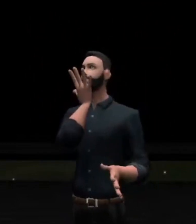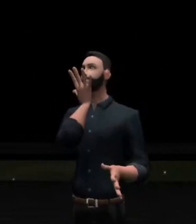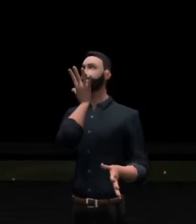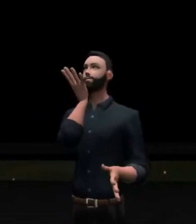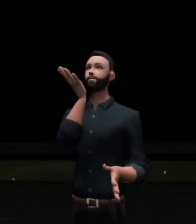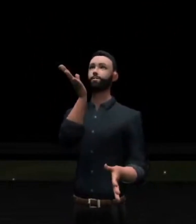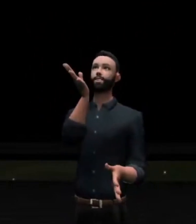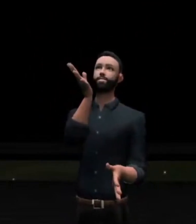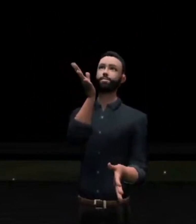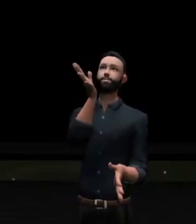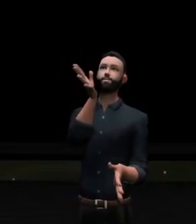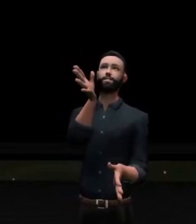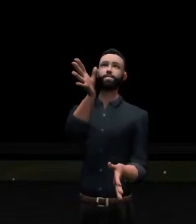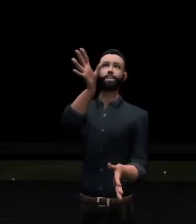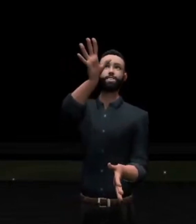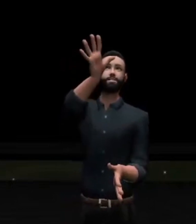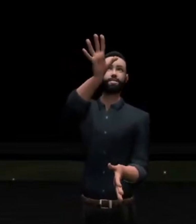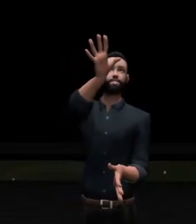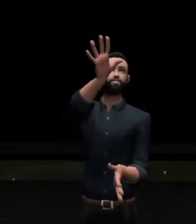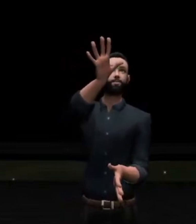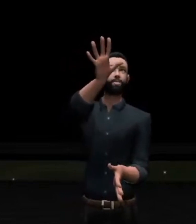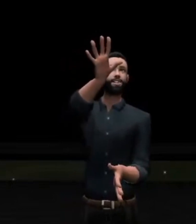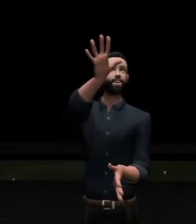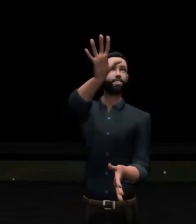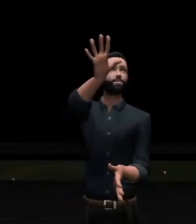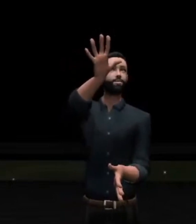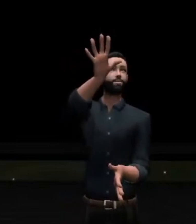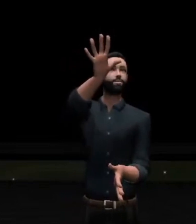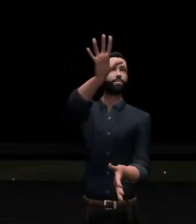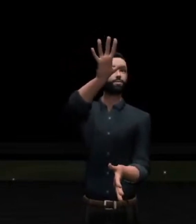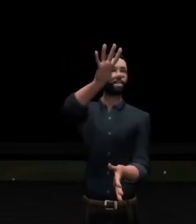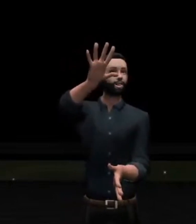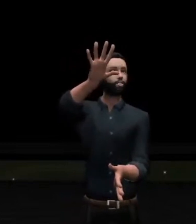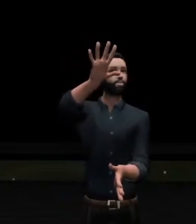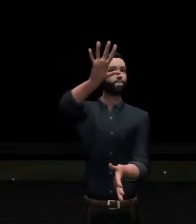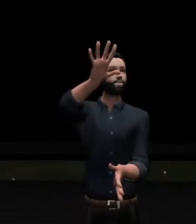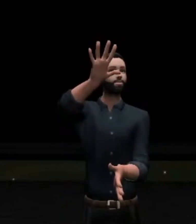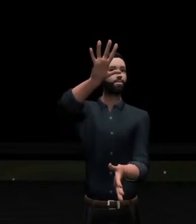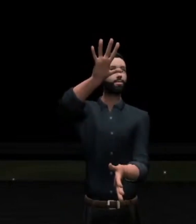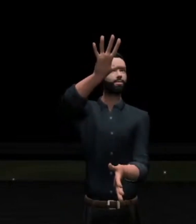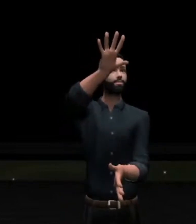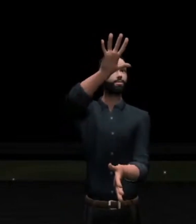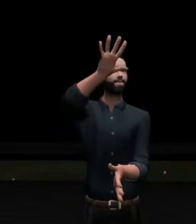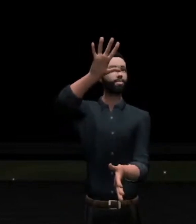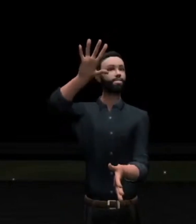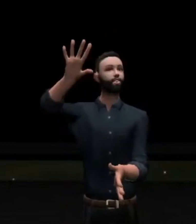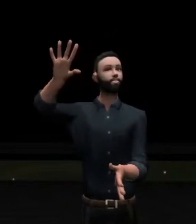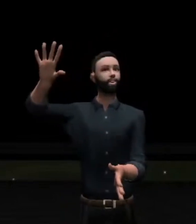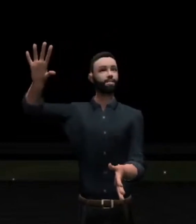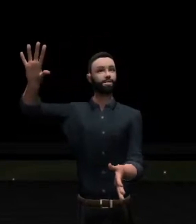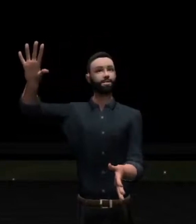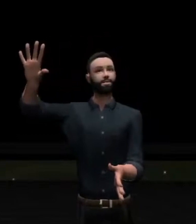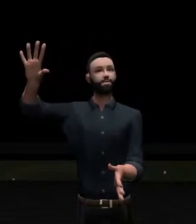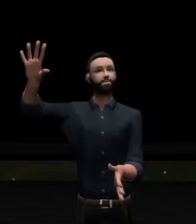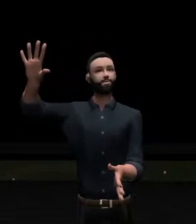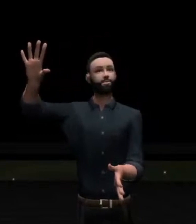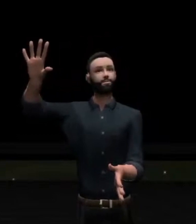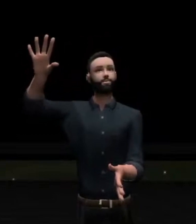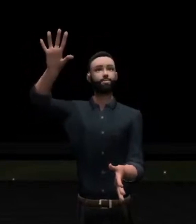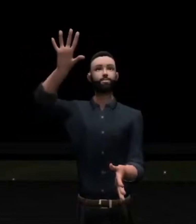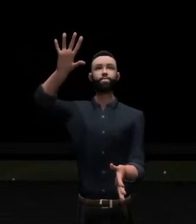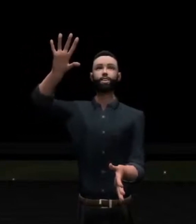But an apostate goes from that posture and then does a 180,